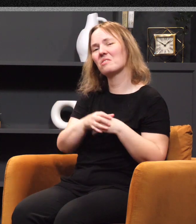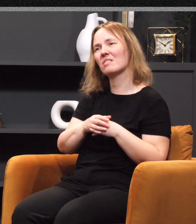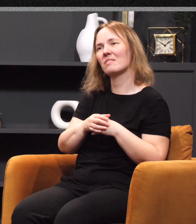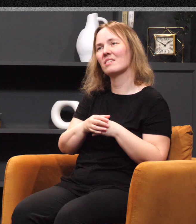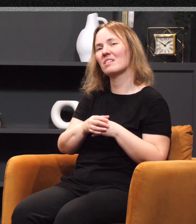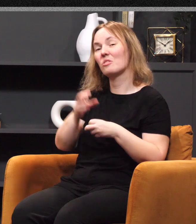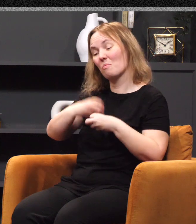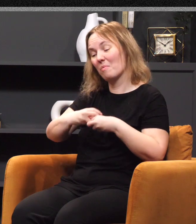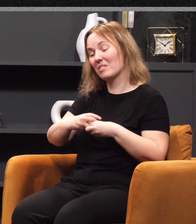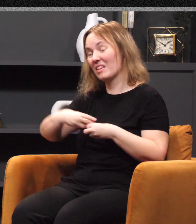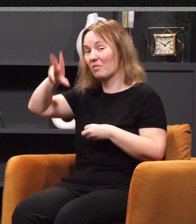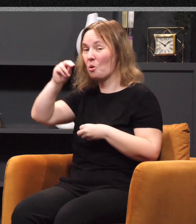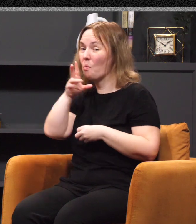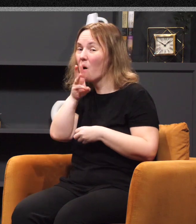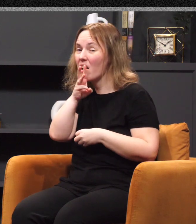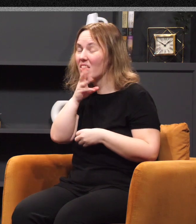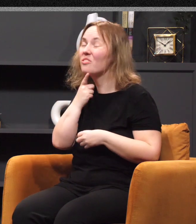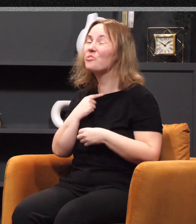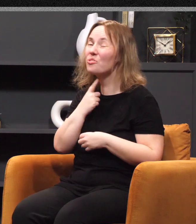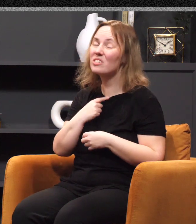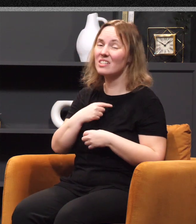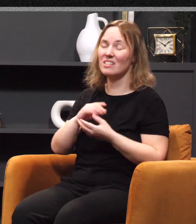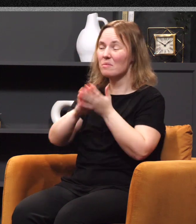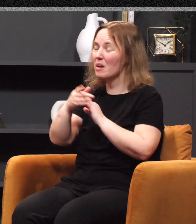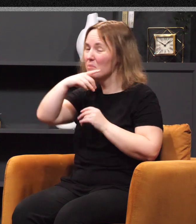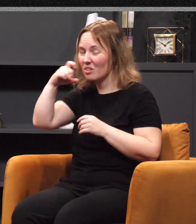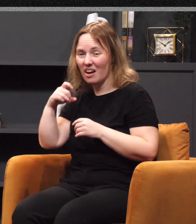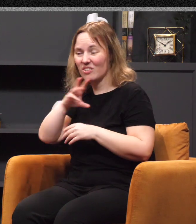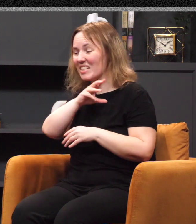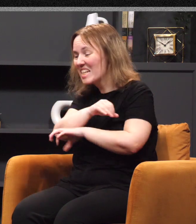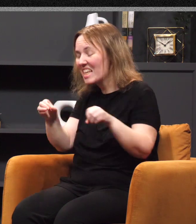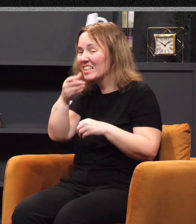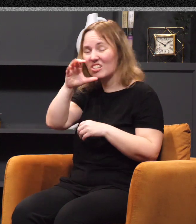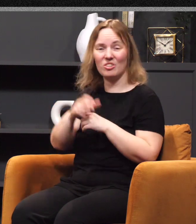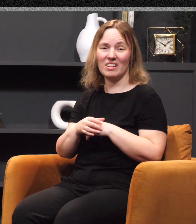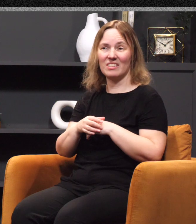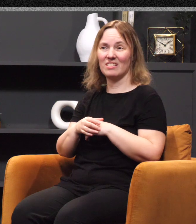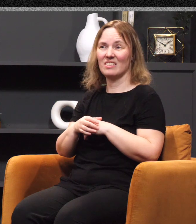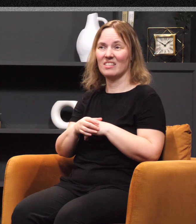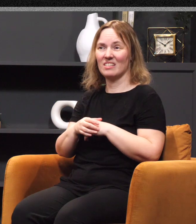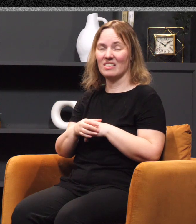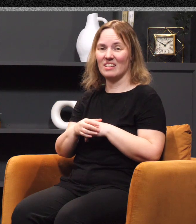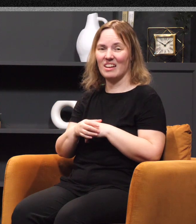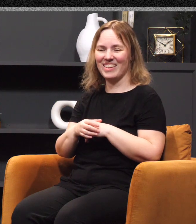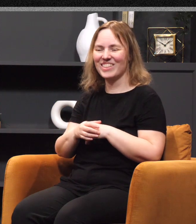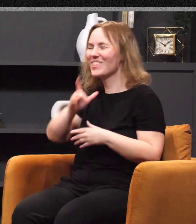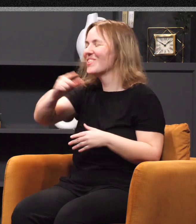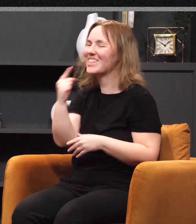they're out of water. They're thirsty. They're dried up. There's nothing to drink. We're thirsty and the Lord says, if you'll do what I'm telling